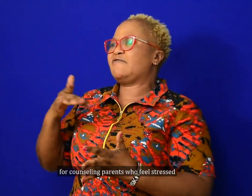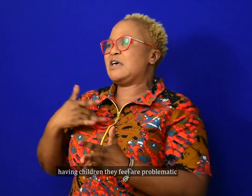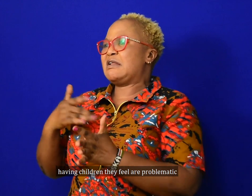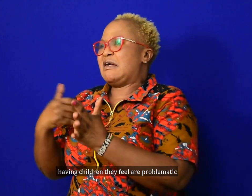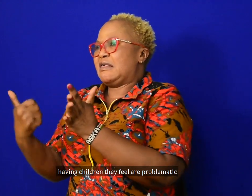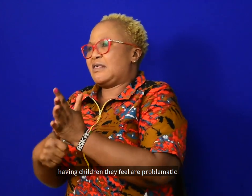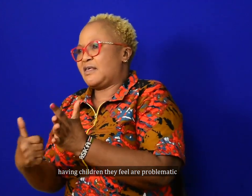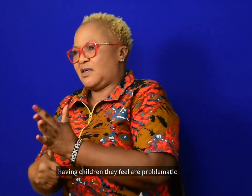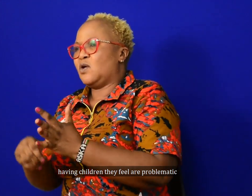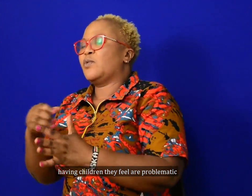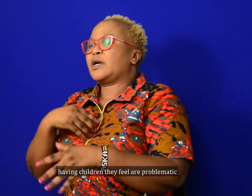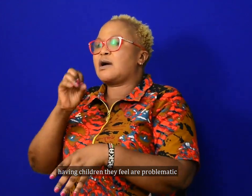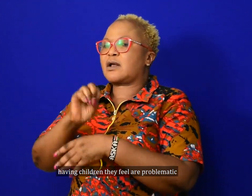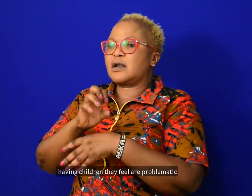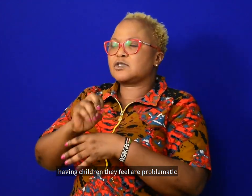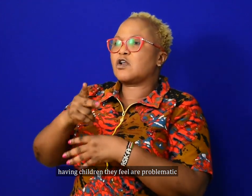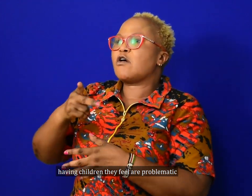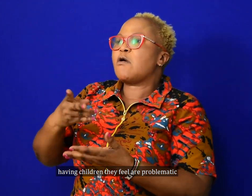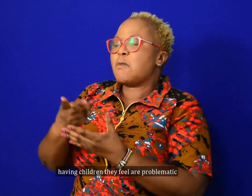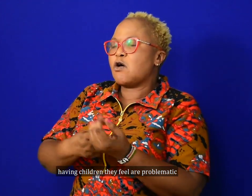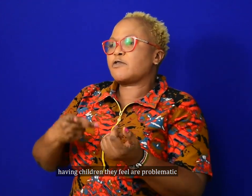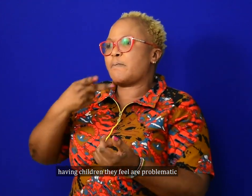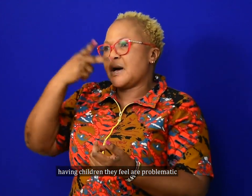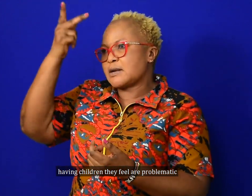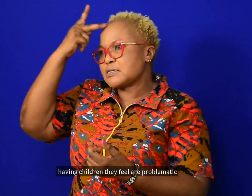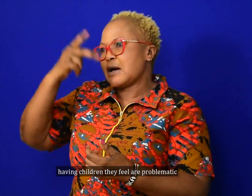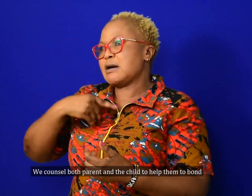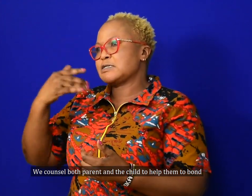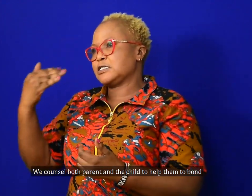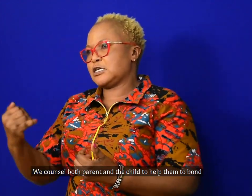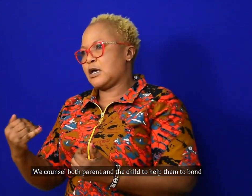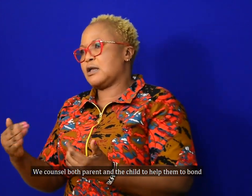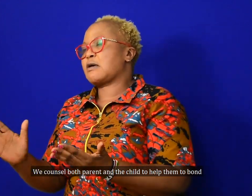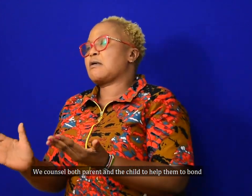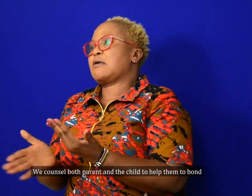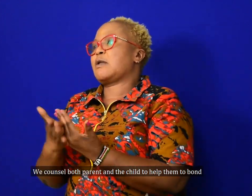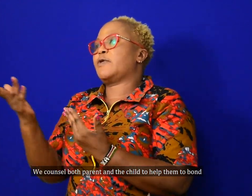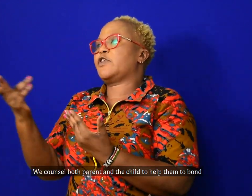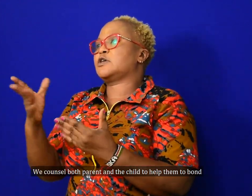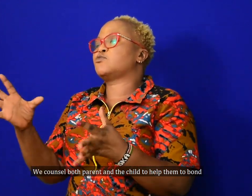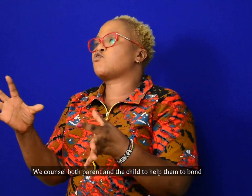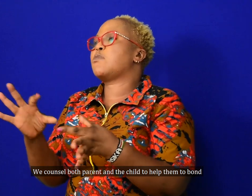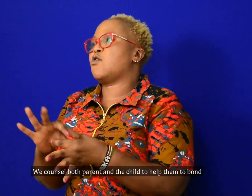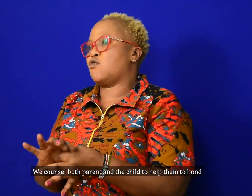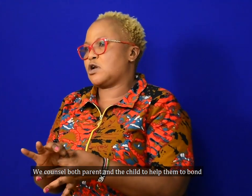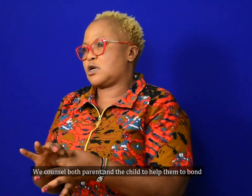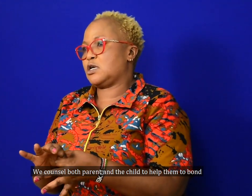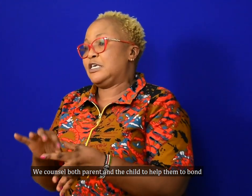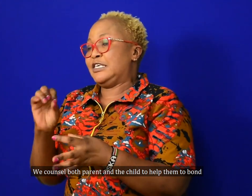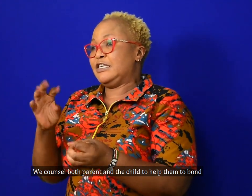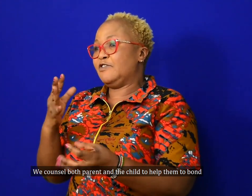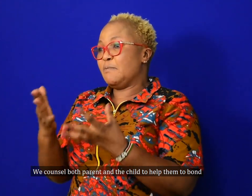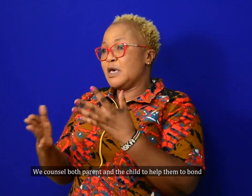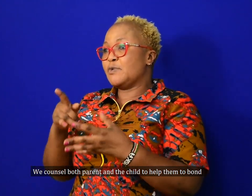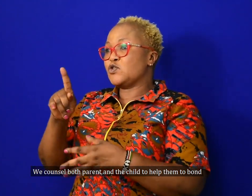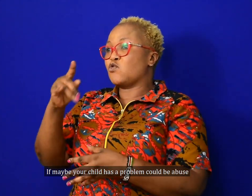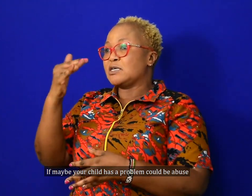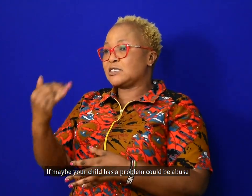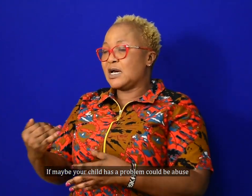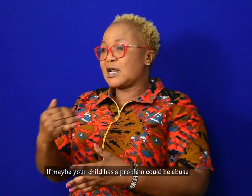maybe having children that they feel are problematic. We counsel both the parent and the child to help them to bond. If maybe